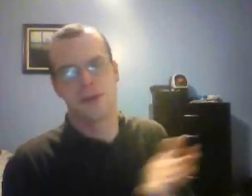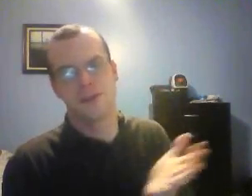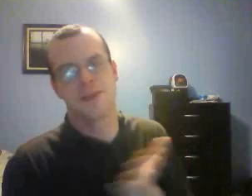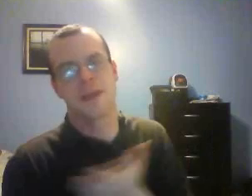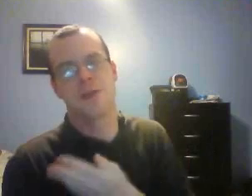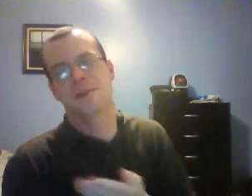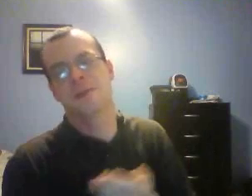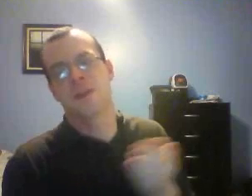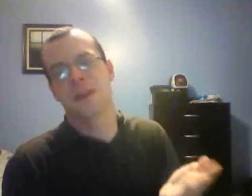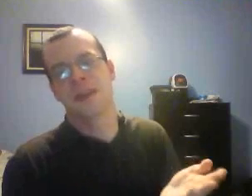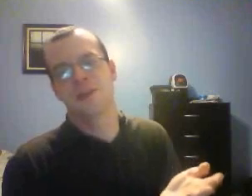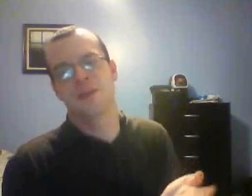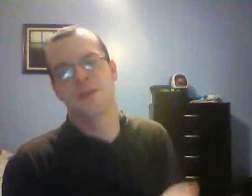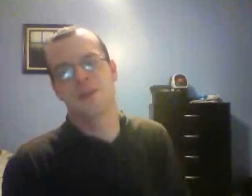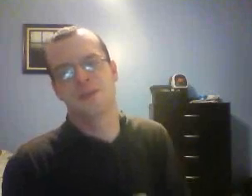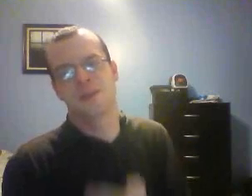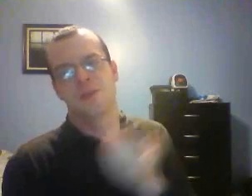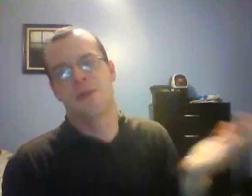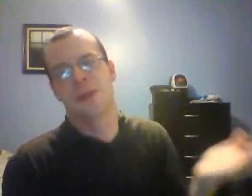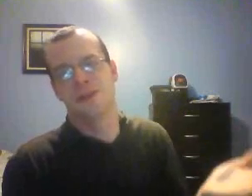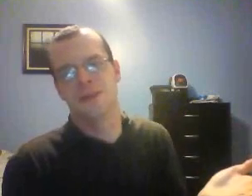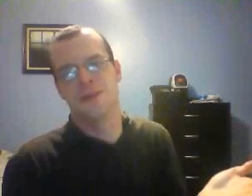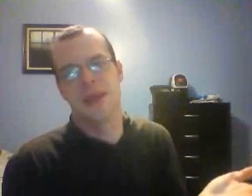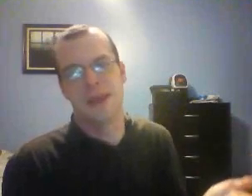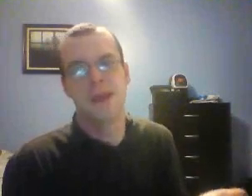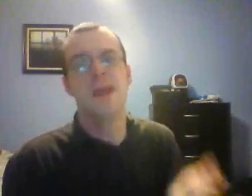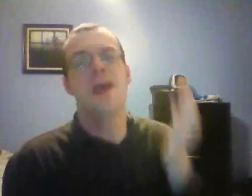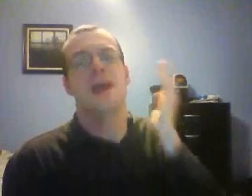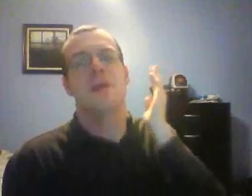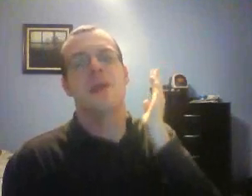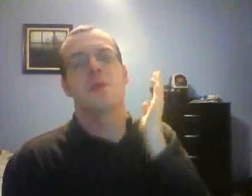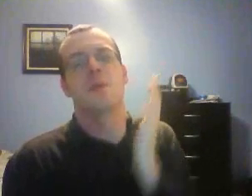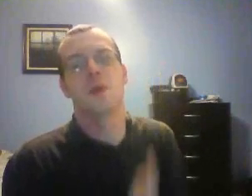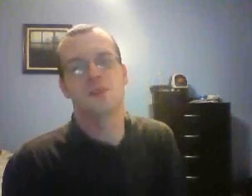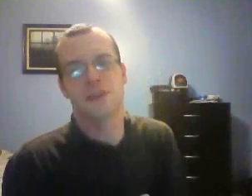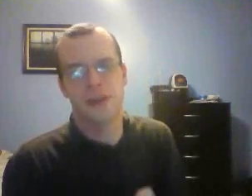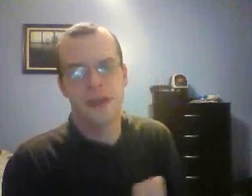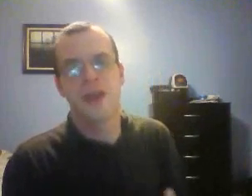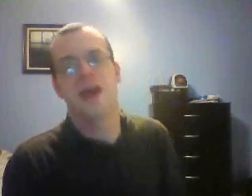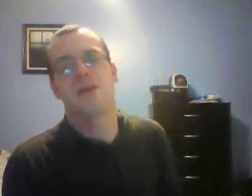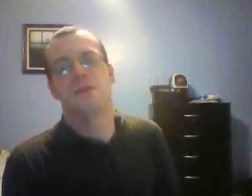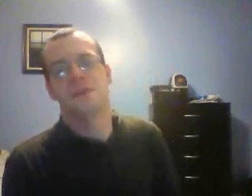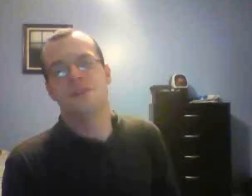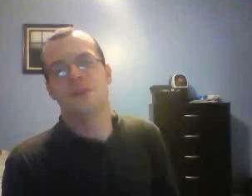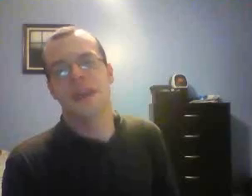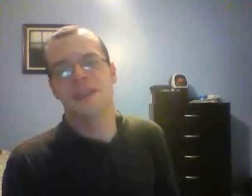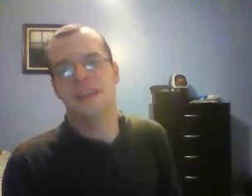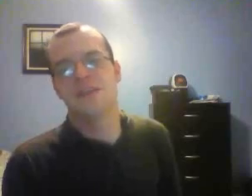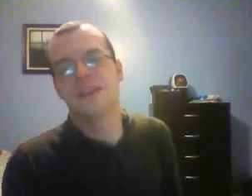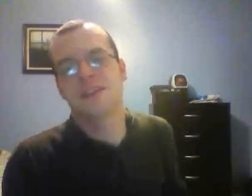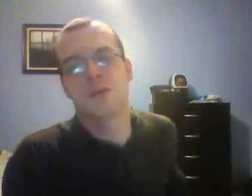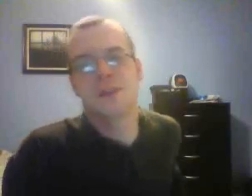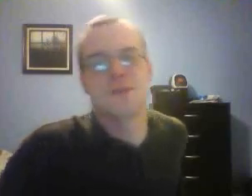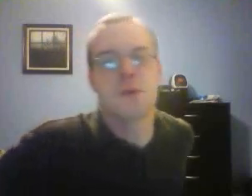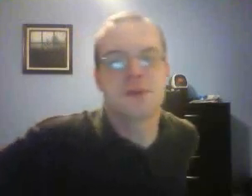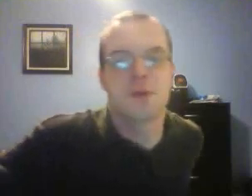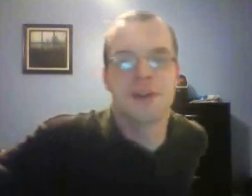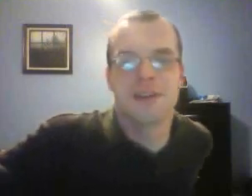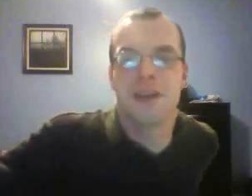H says they are using the UK championship as somewhat of a launching pad to begin promotion for this UK TV series. Of course, we're going to see